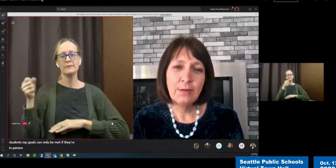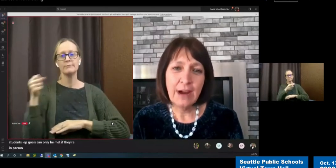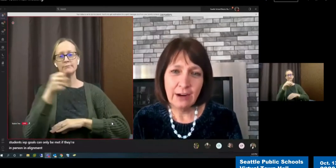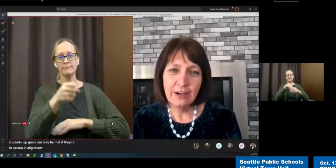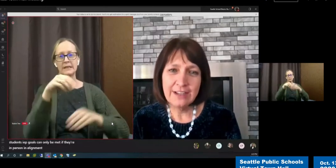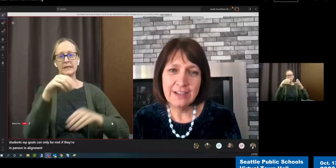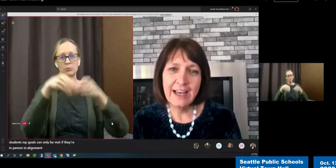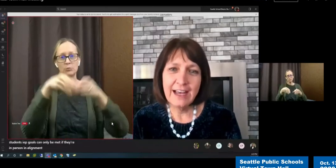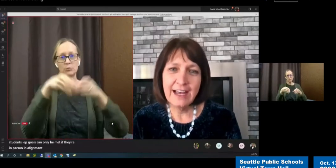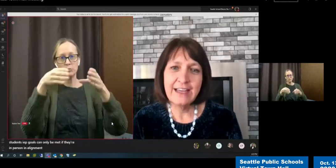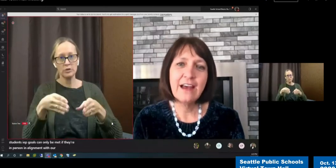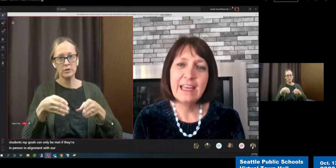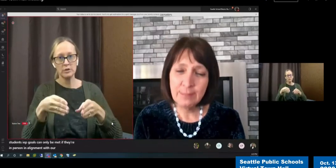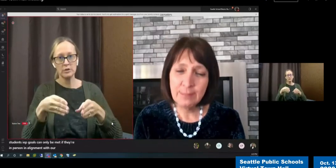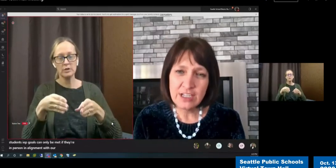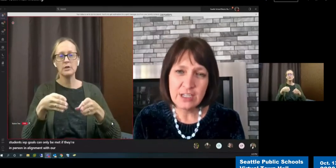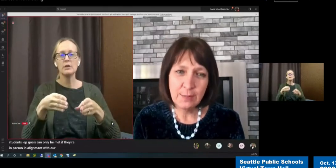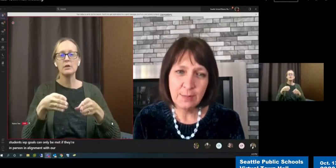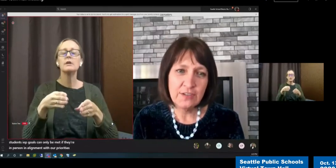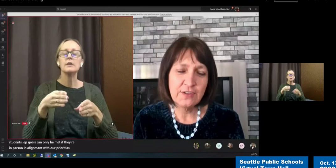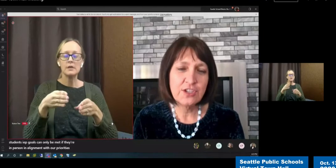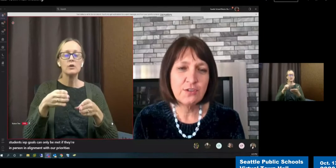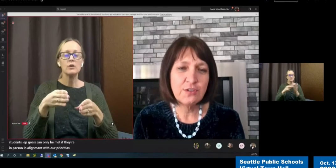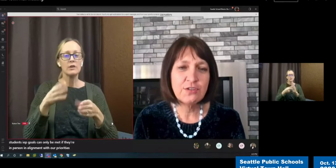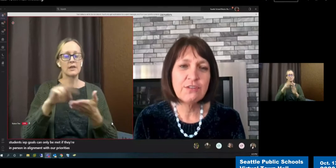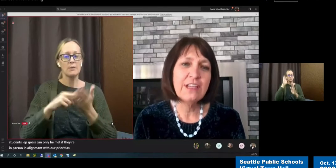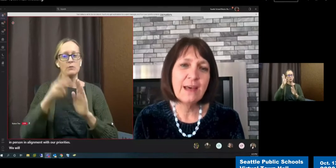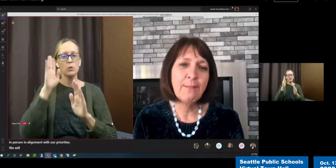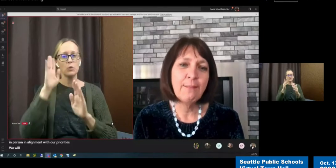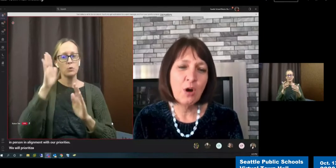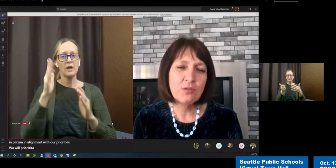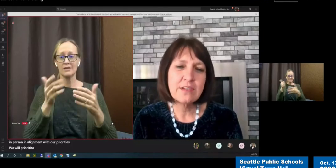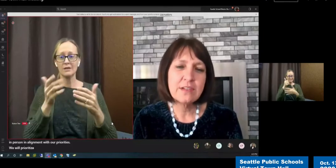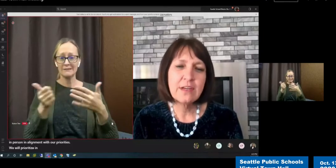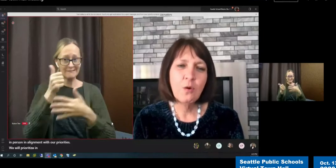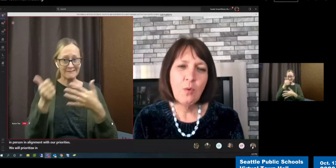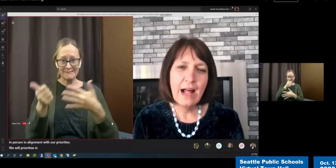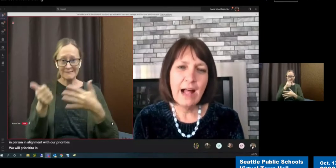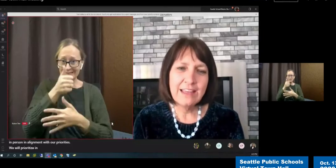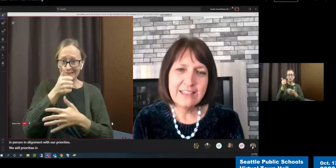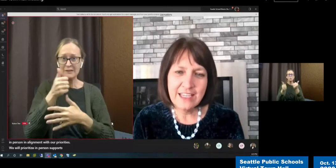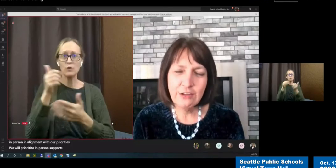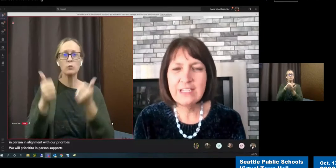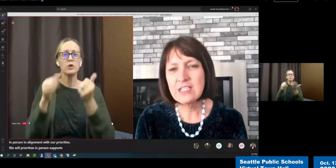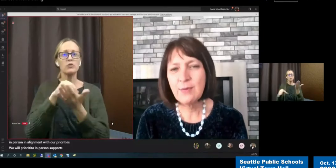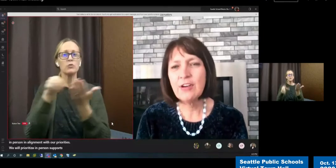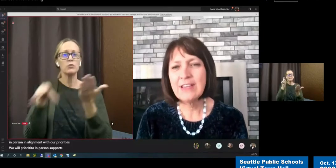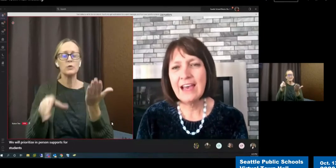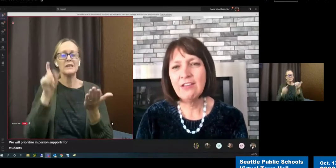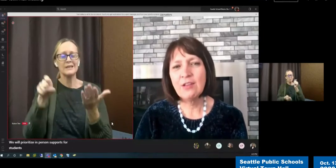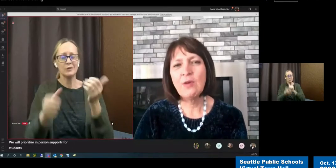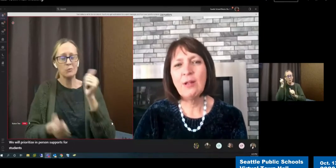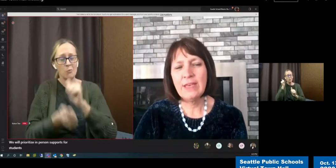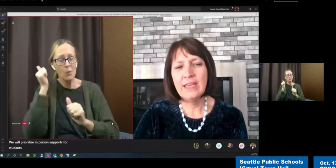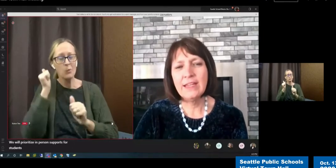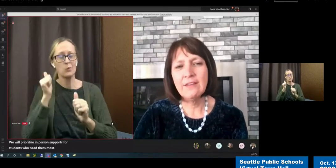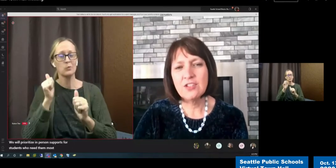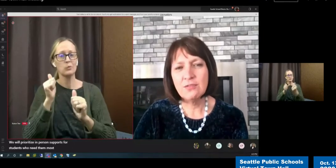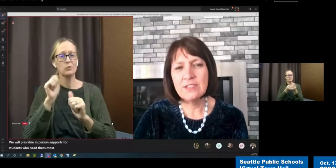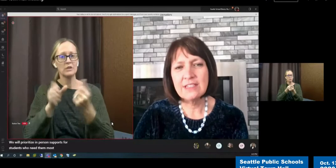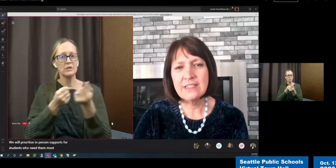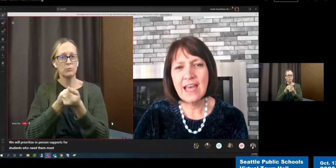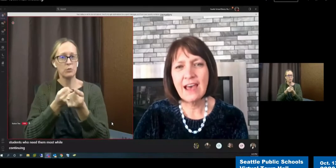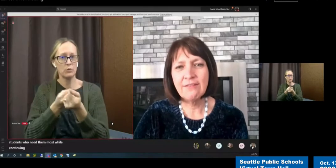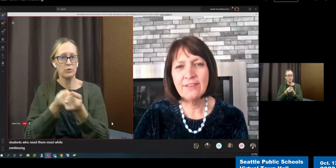we will prioritize in-person supports for students who need them most while continuing to support the health and wellbeing of